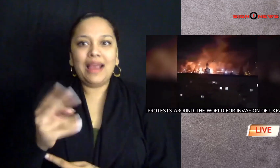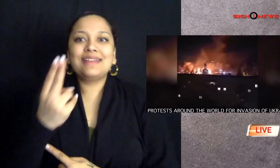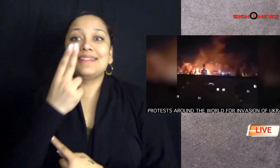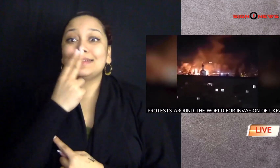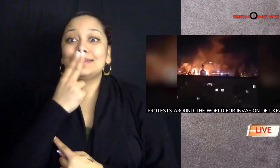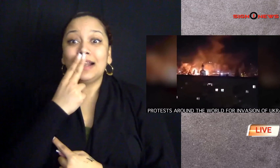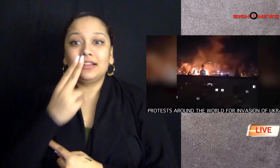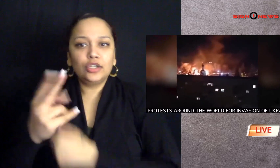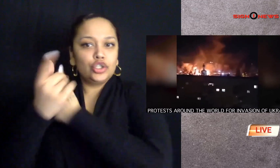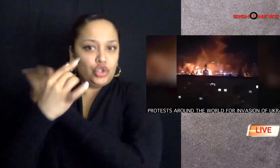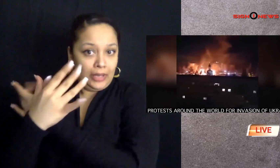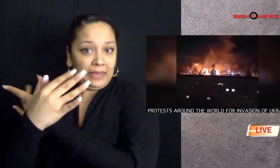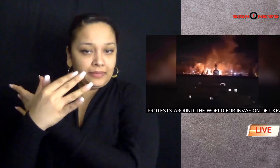was attacked by Nazi Germany